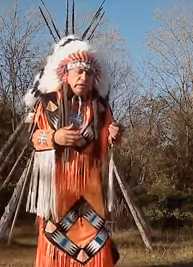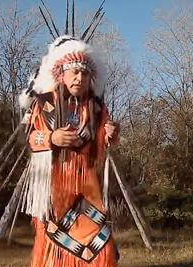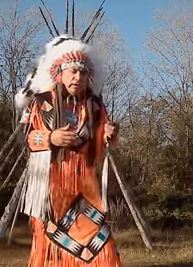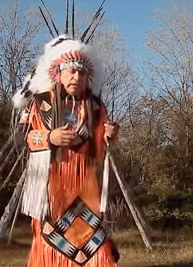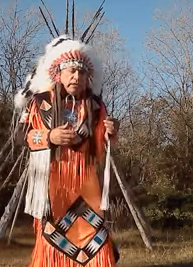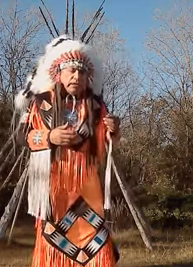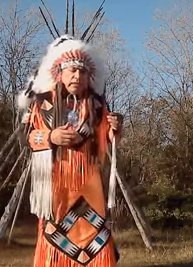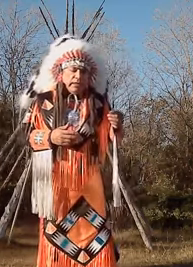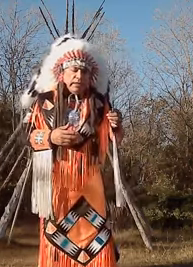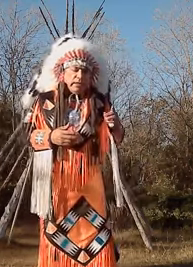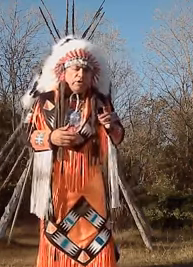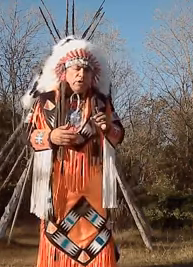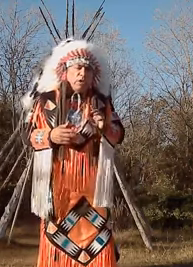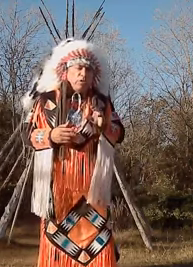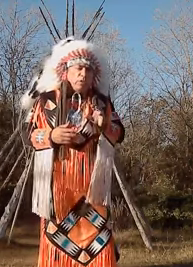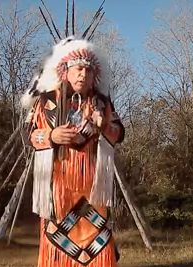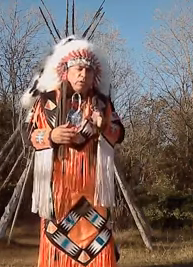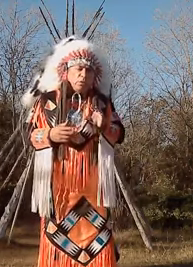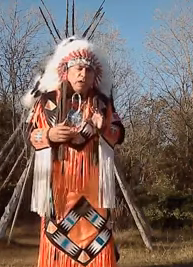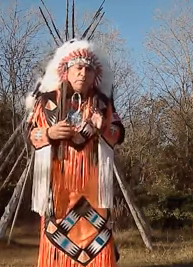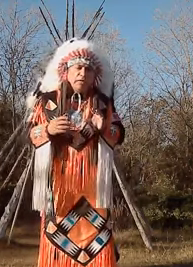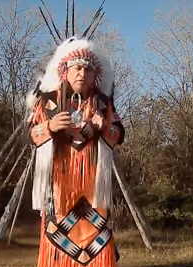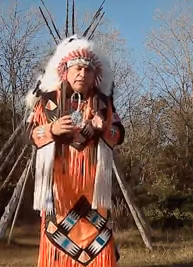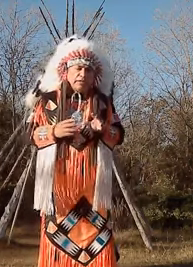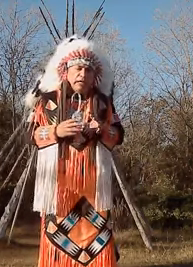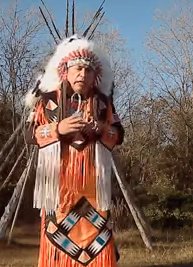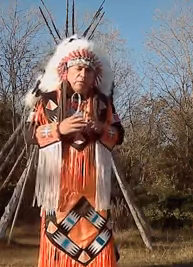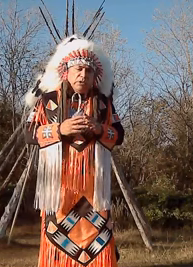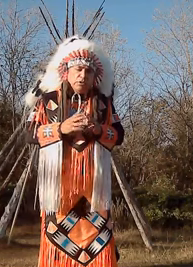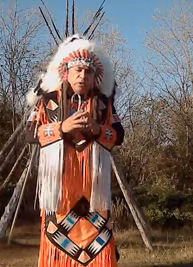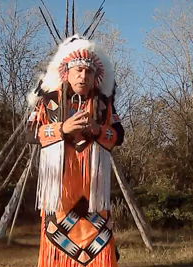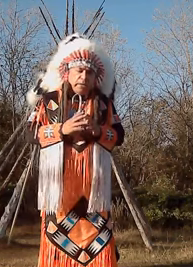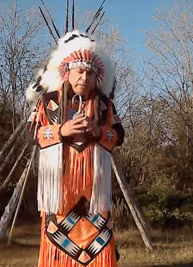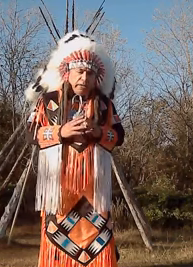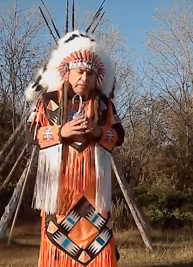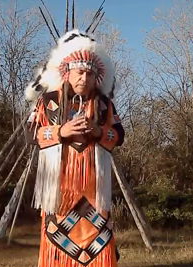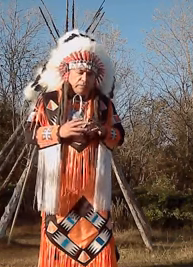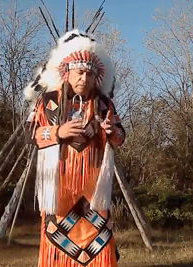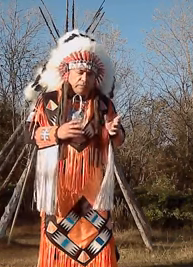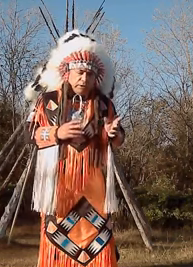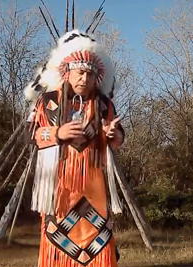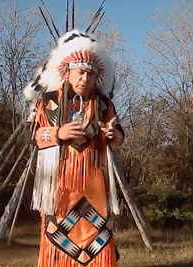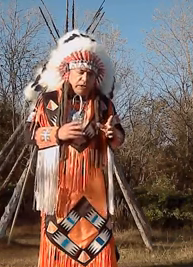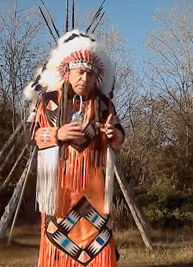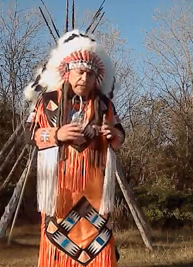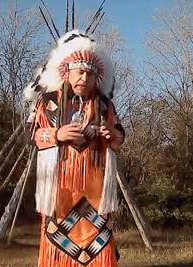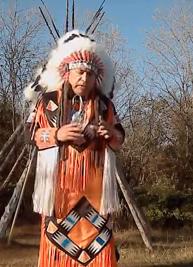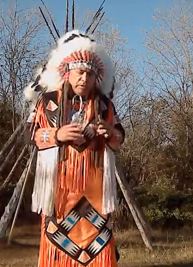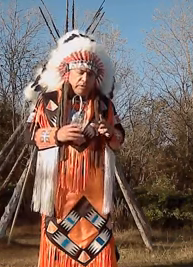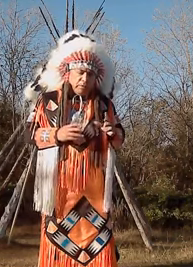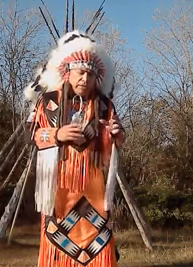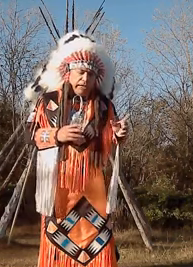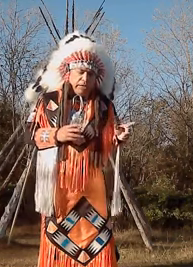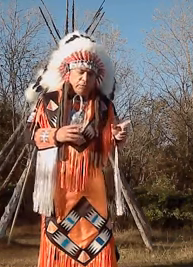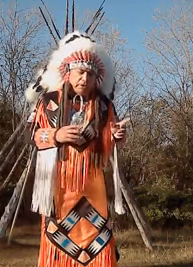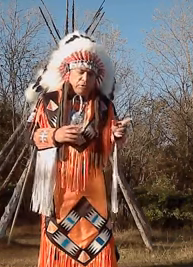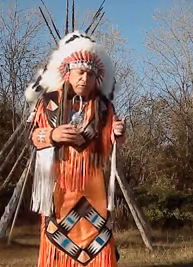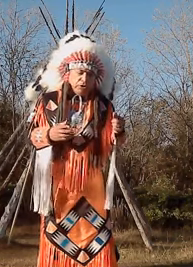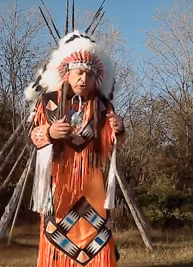he knew quite a bit of that sign language. was a quiet man, as well as my dad. But dad was able to